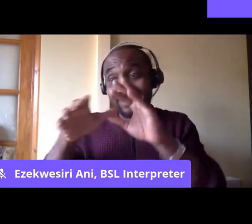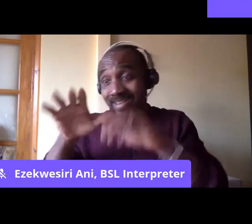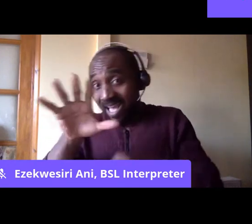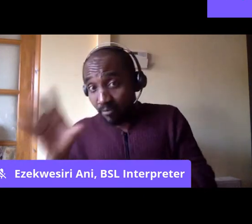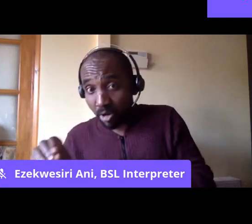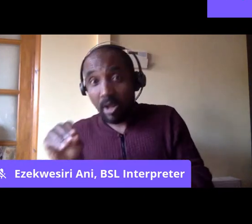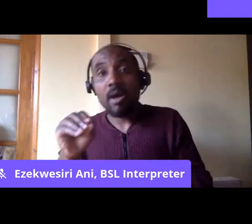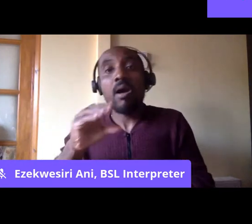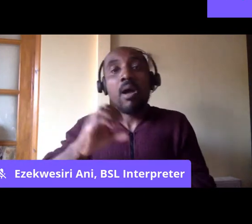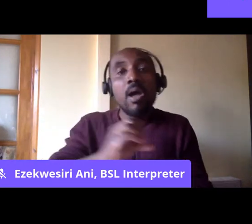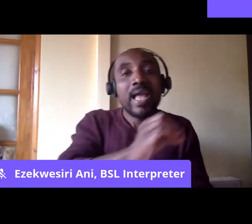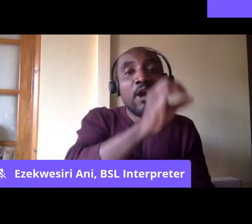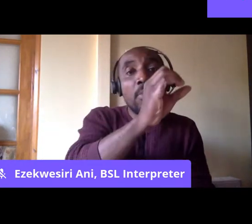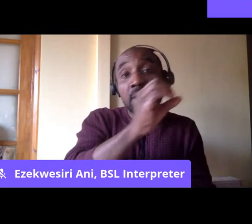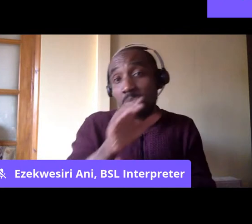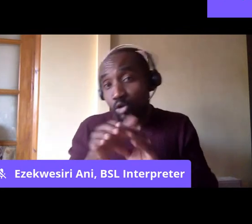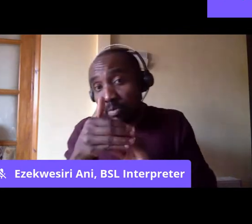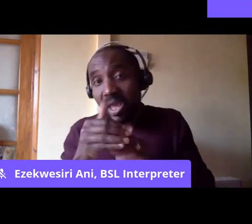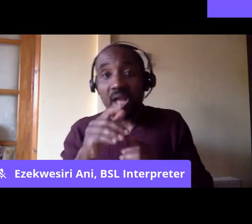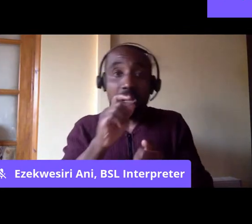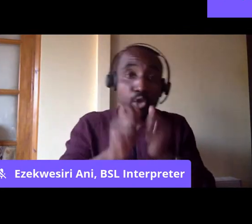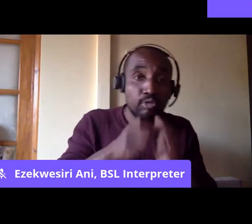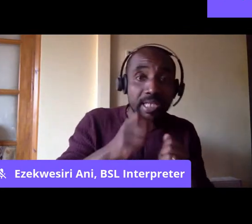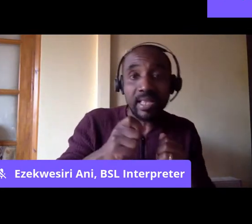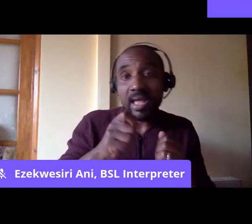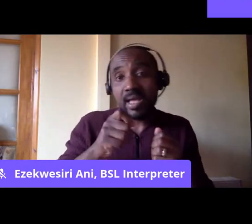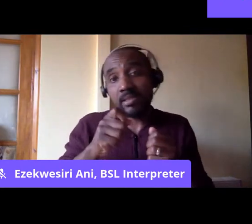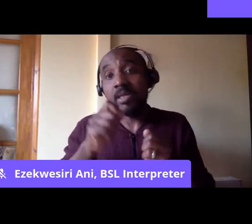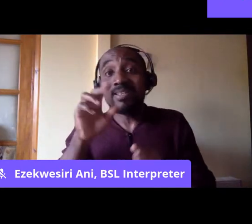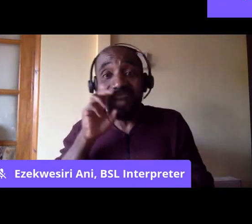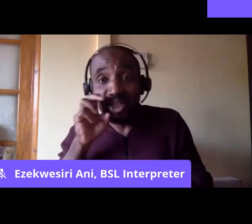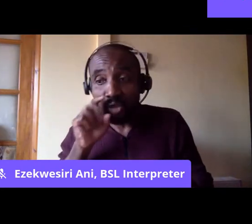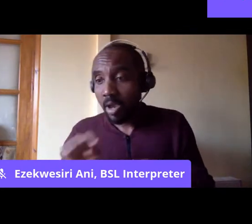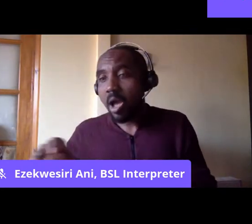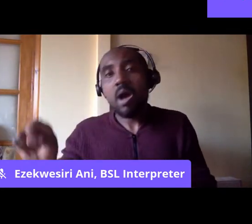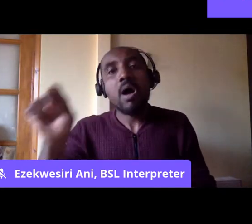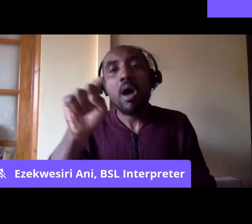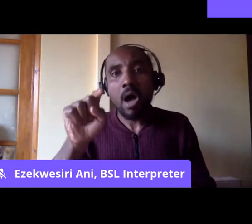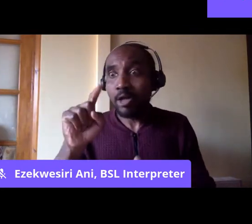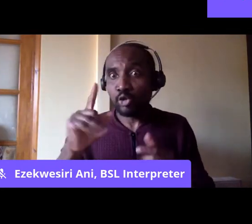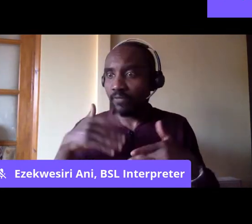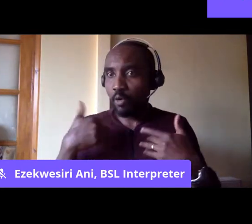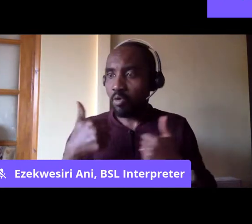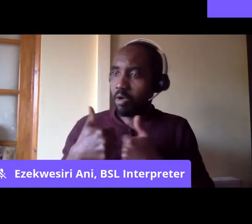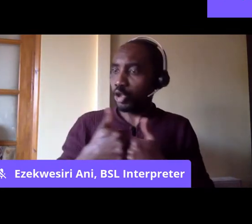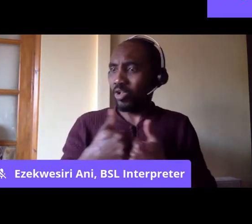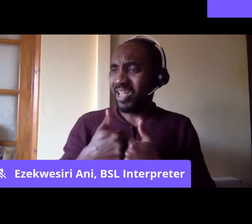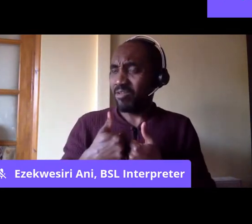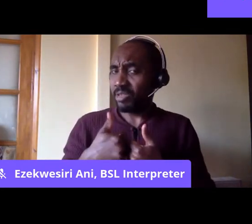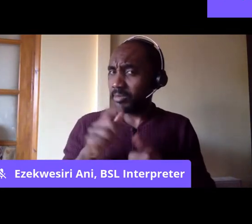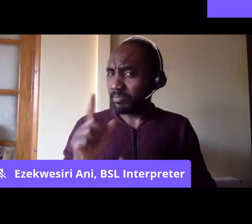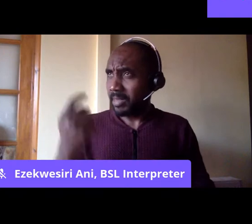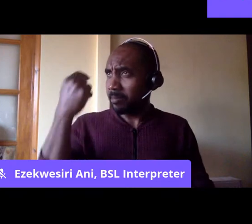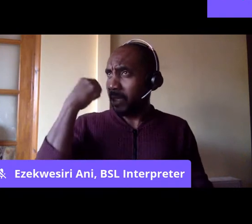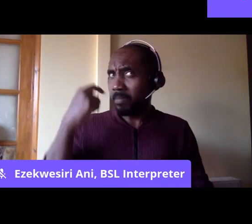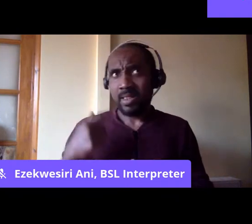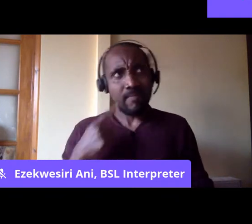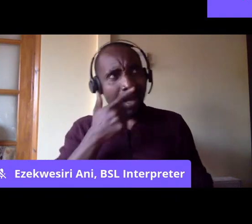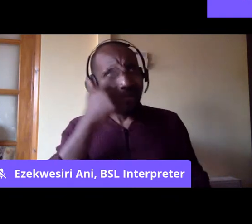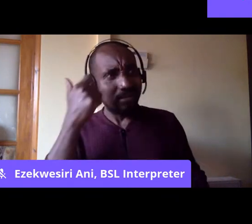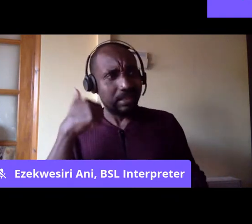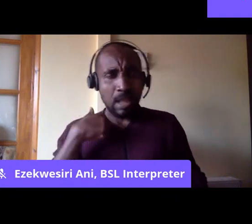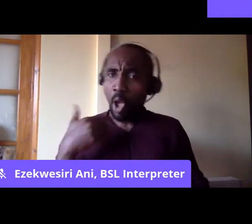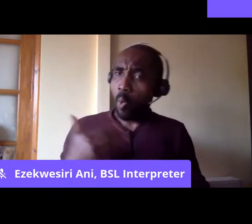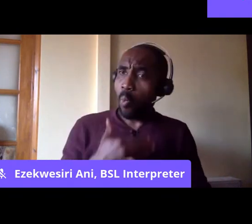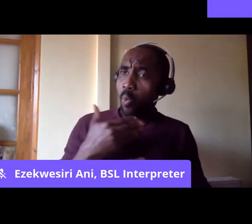and workers maybe in Jamaica, in Trinidad and Tobago, in Nigeria. And there was an understanding then that to be a worker